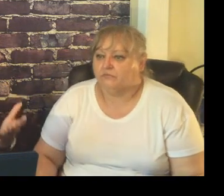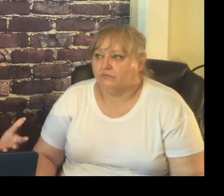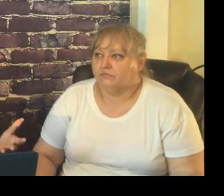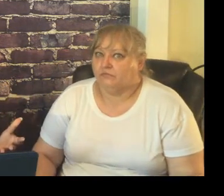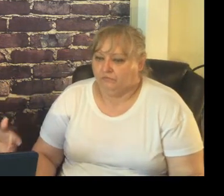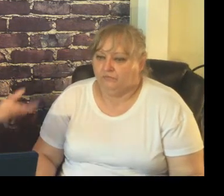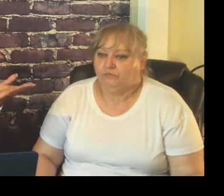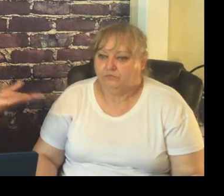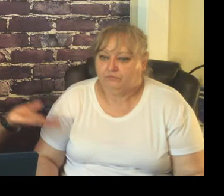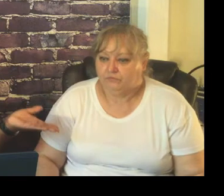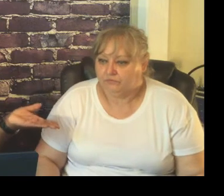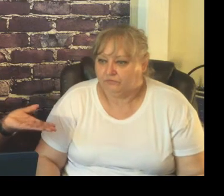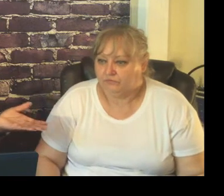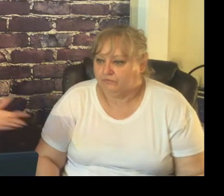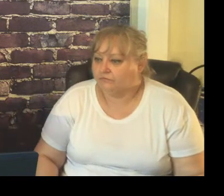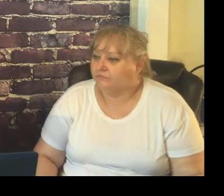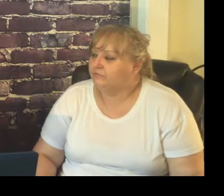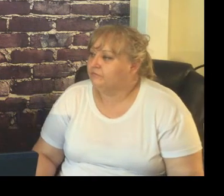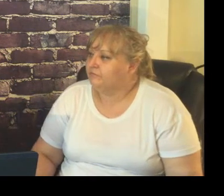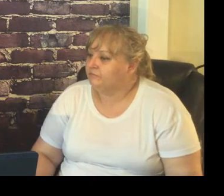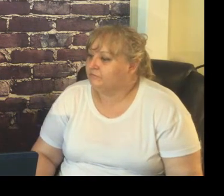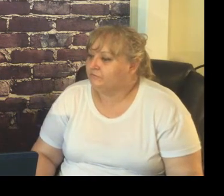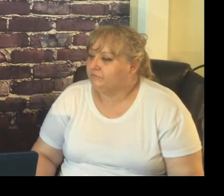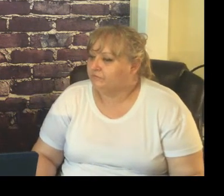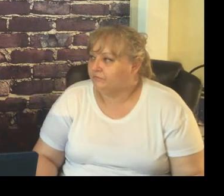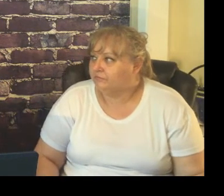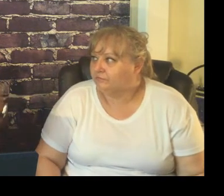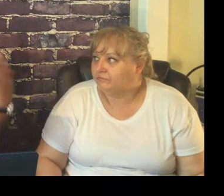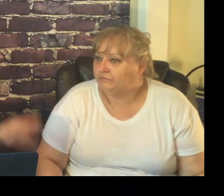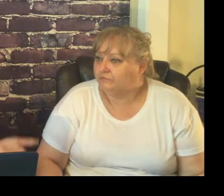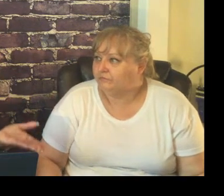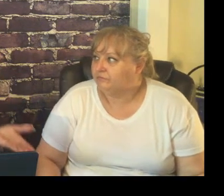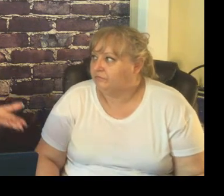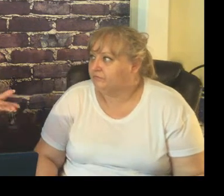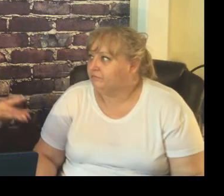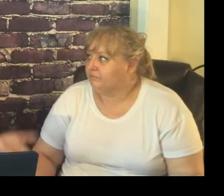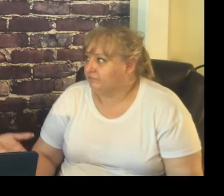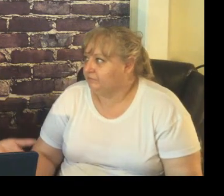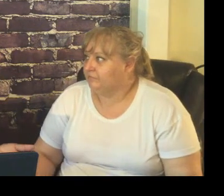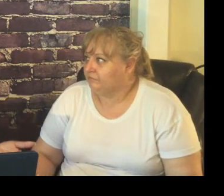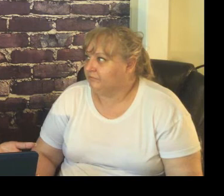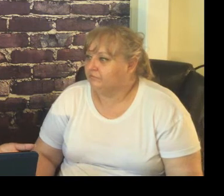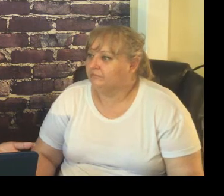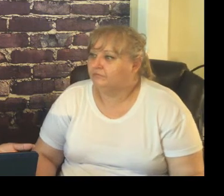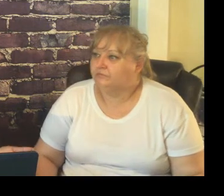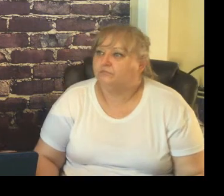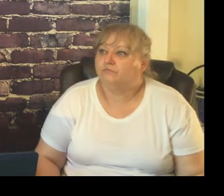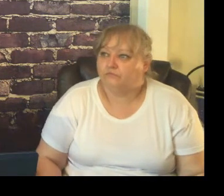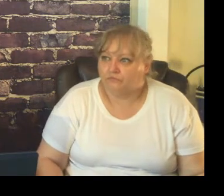what's going on in the room and like she said it's very important for them to know we understand that you have rules at home but because this